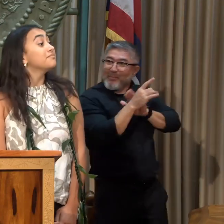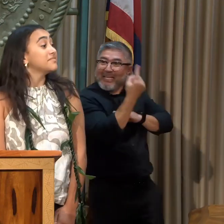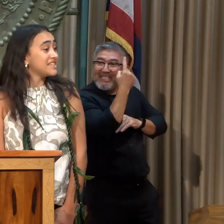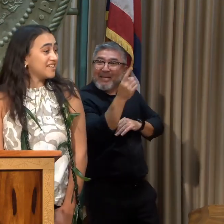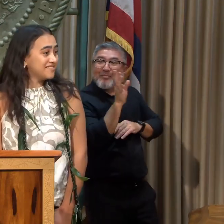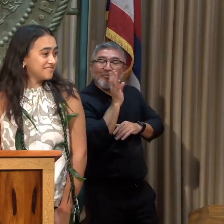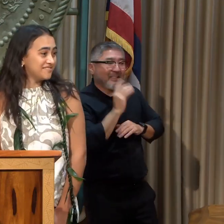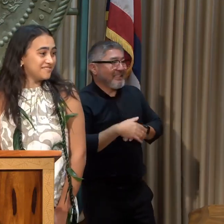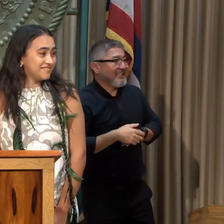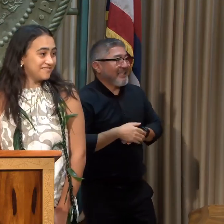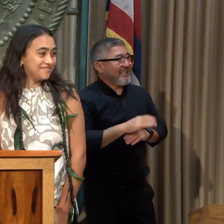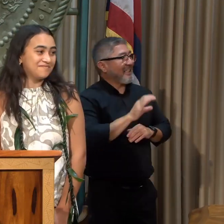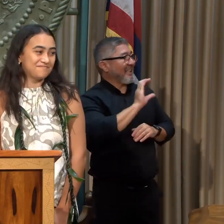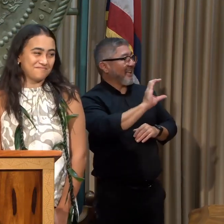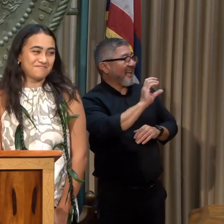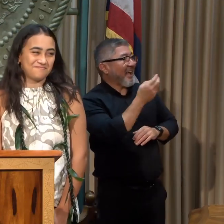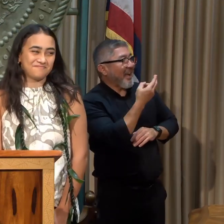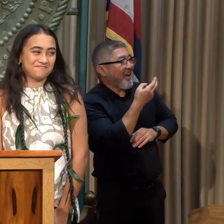Messina?